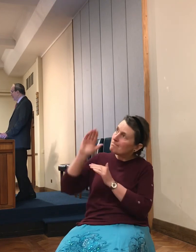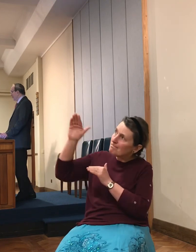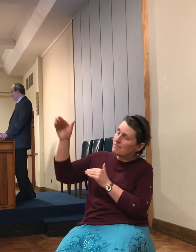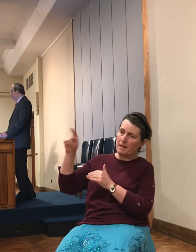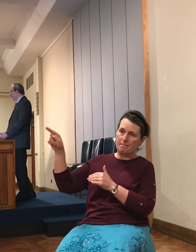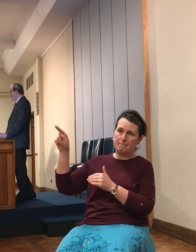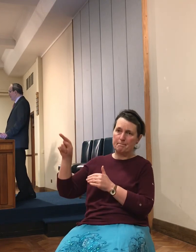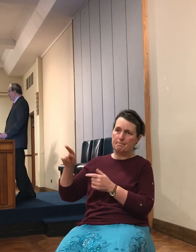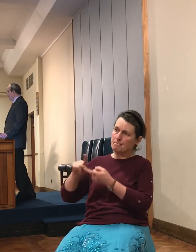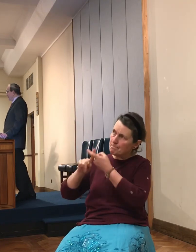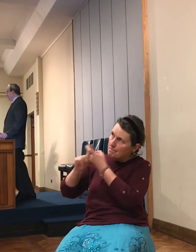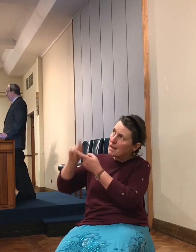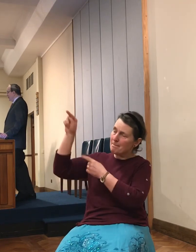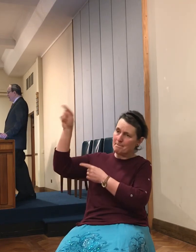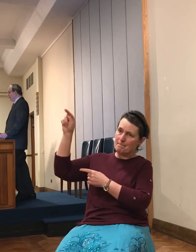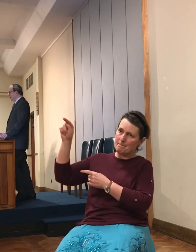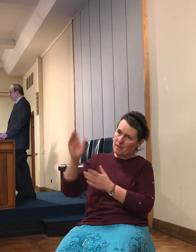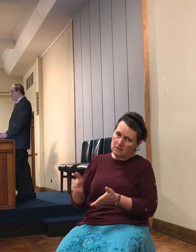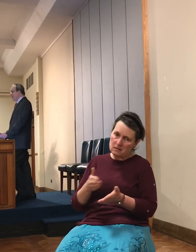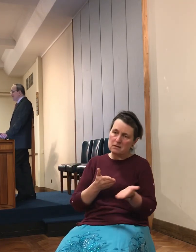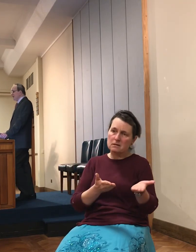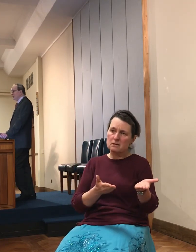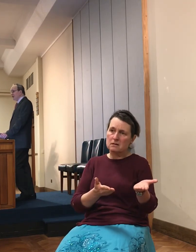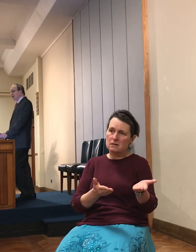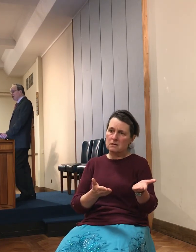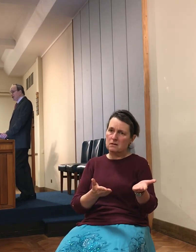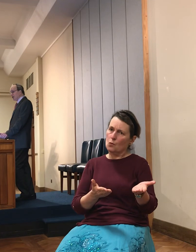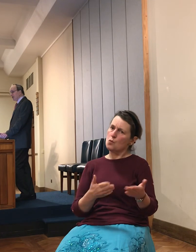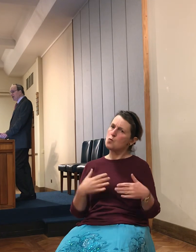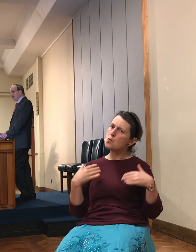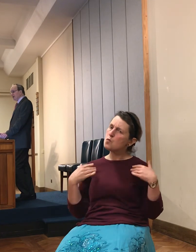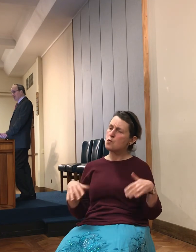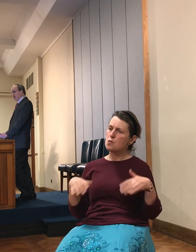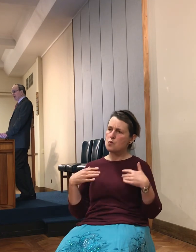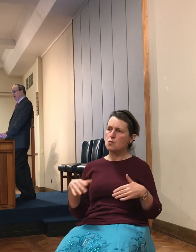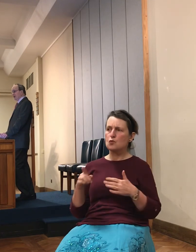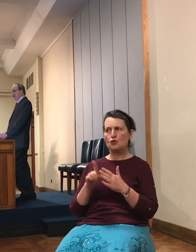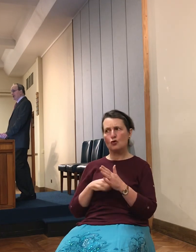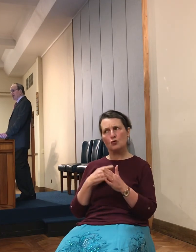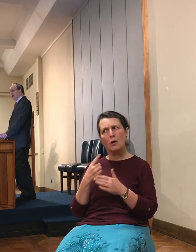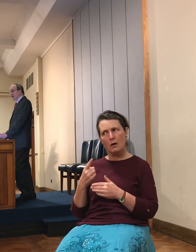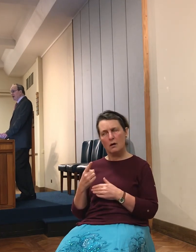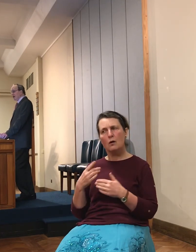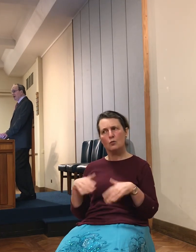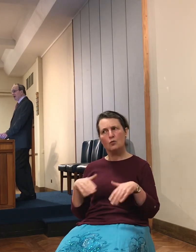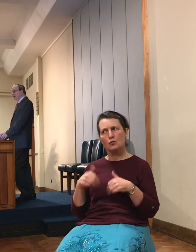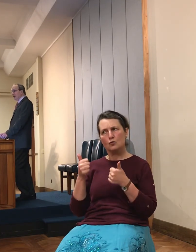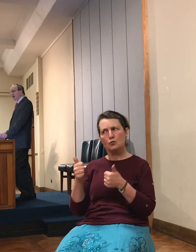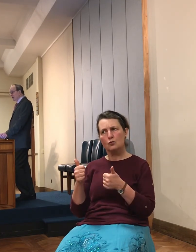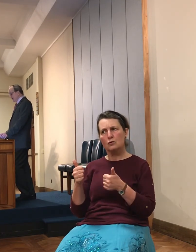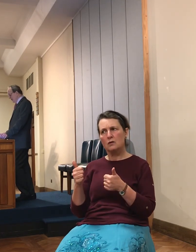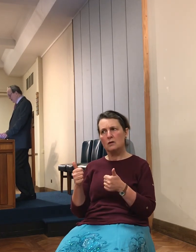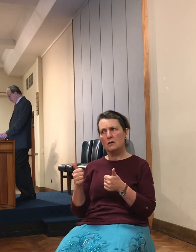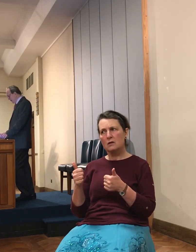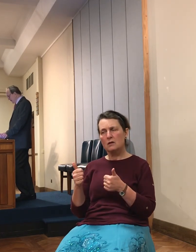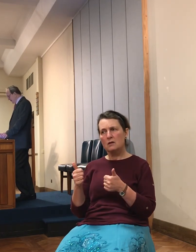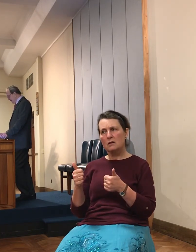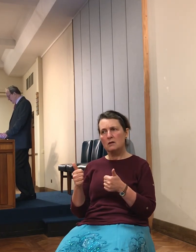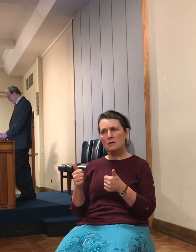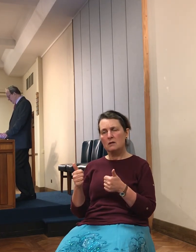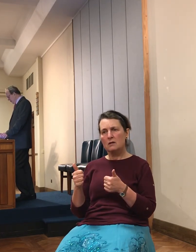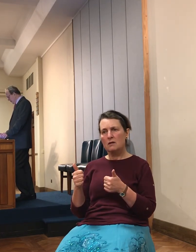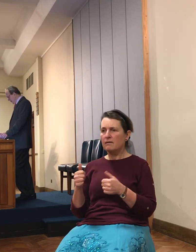relying upon him. Tremendous that Joshua did this. And we have our different